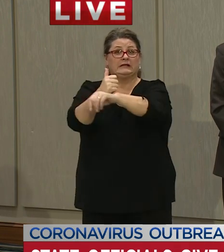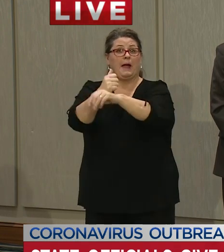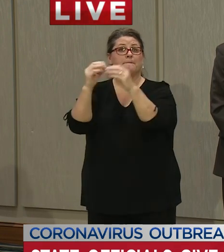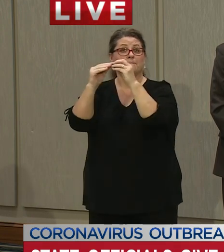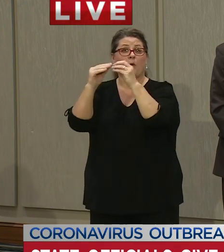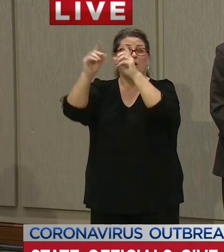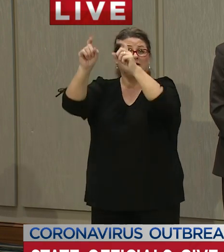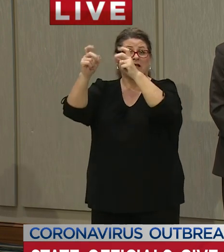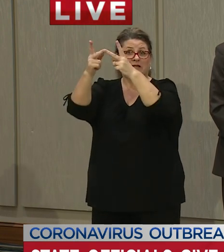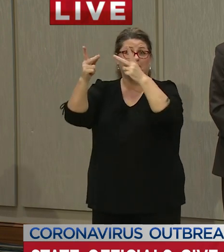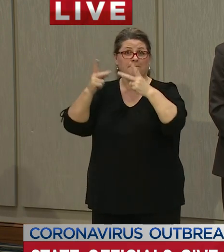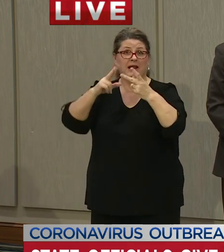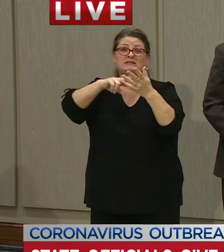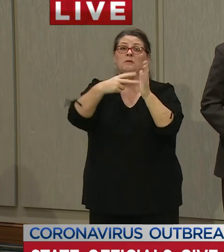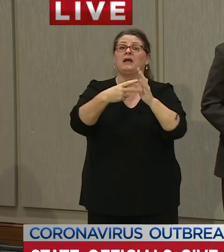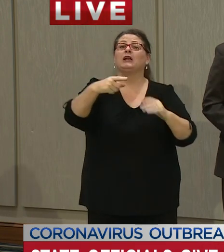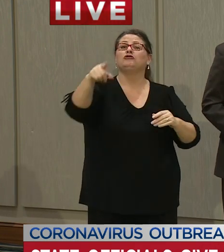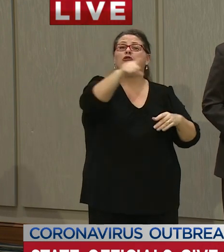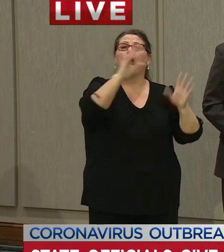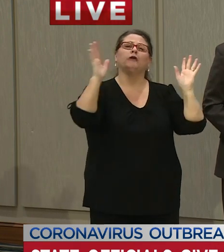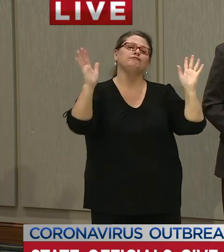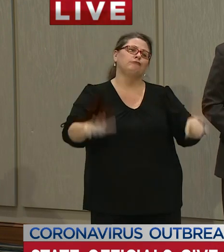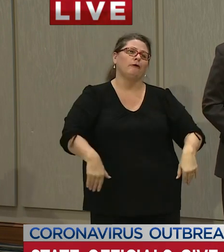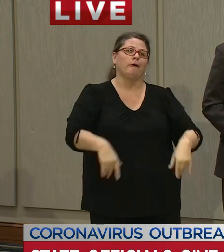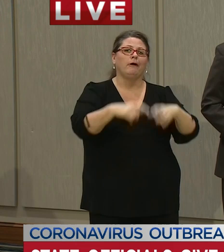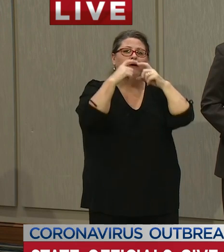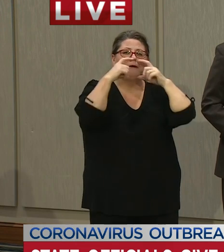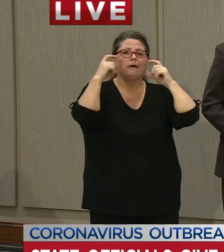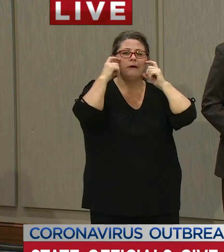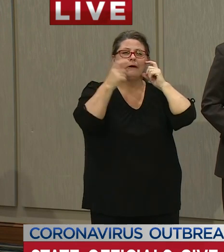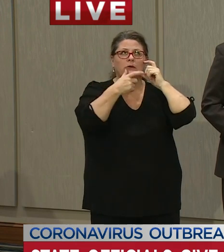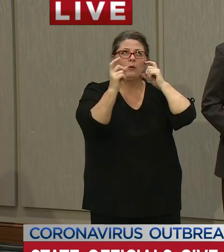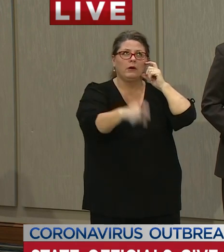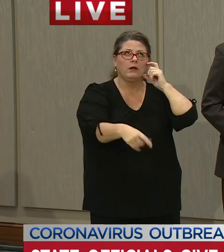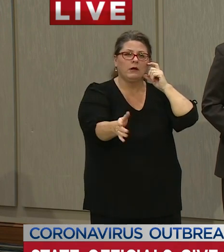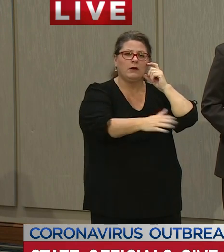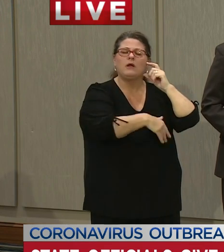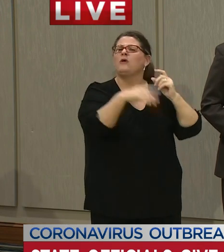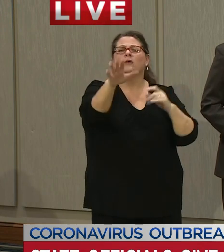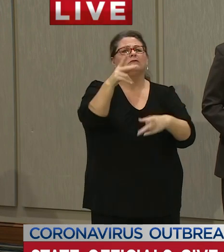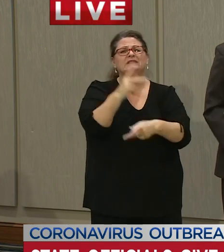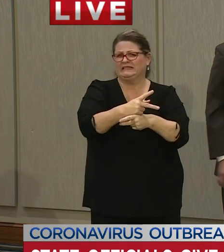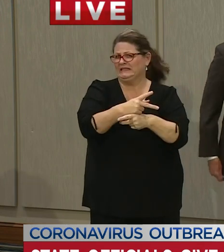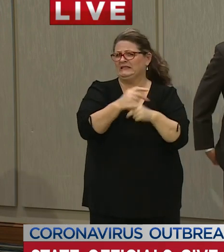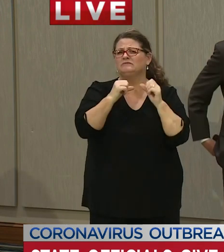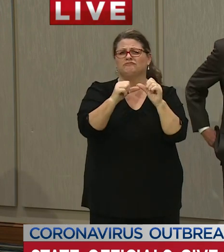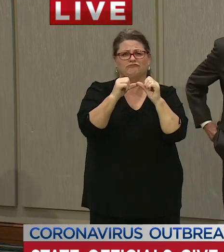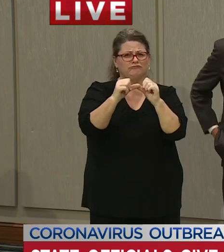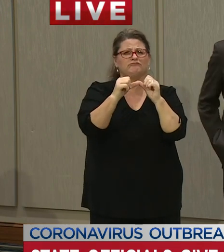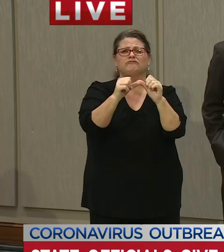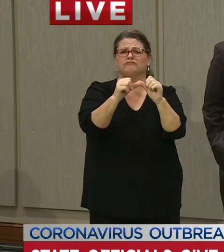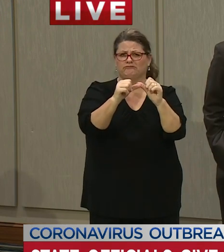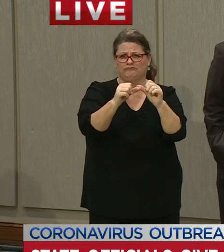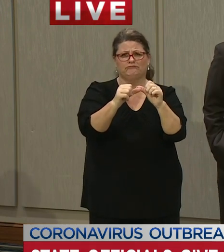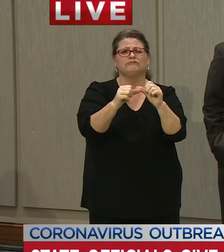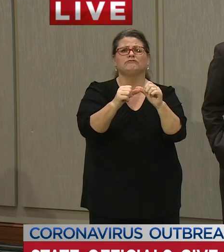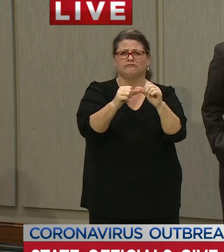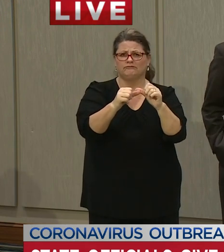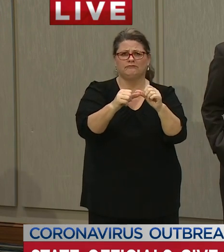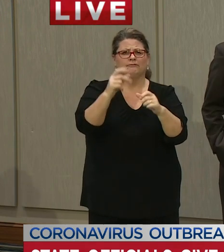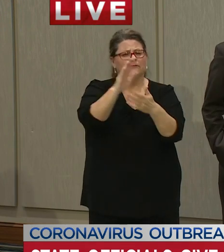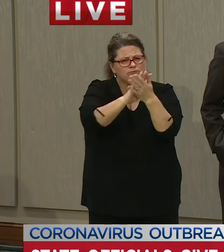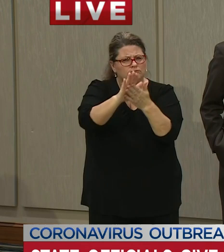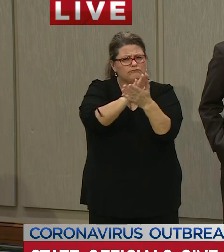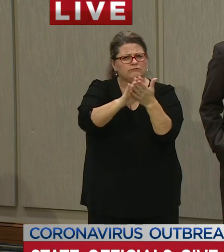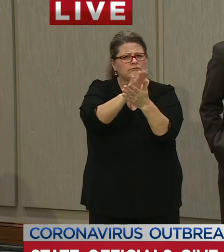doesn't mean that we should stop the social distancing um that we have been doing it doesn't mean that we should stop thinking about hand hygiene